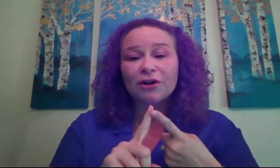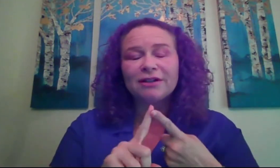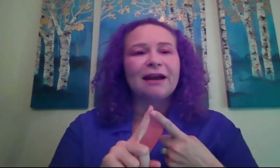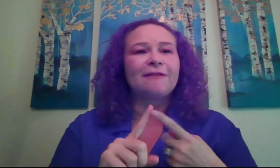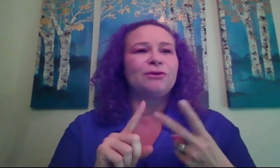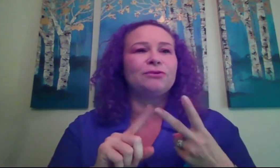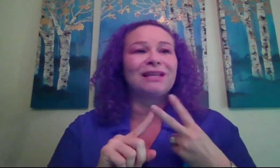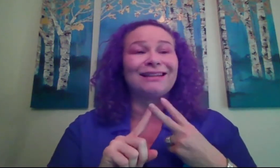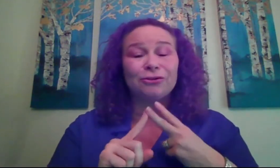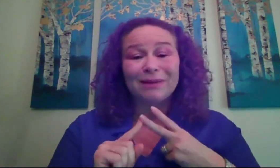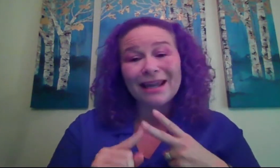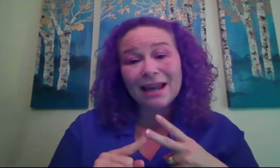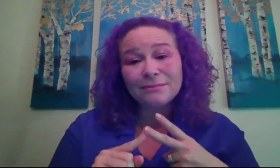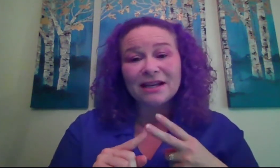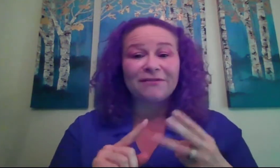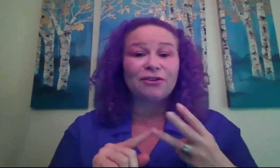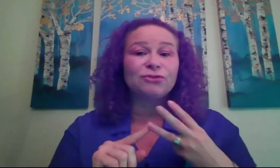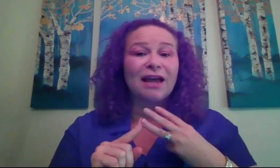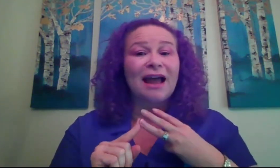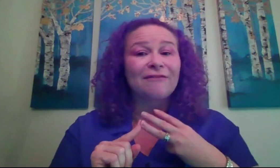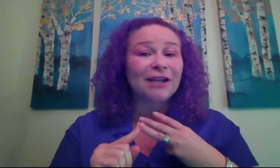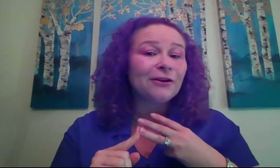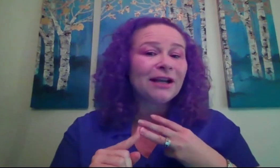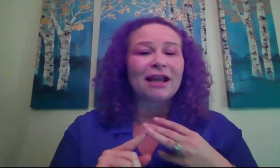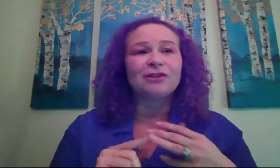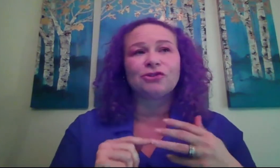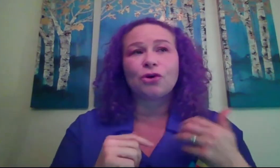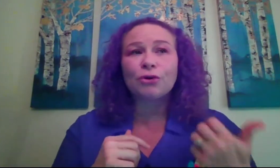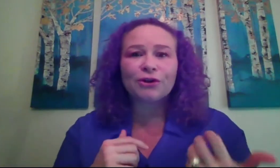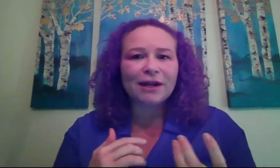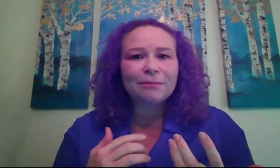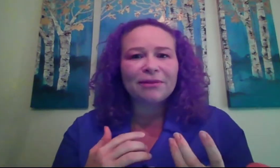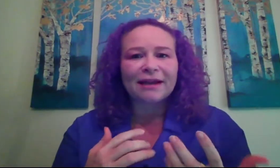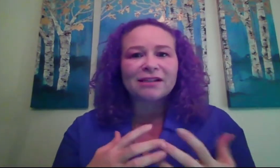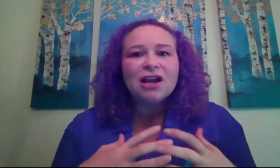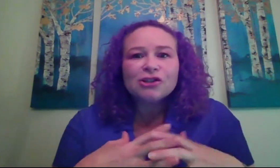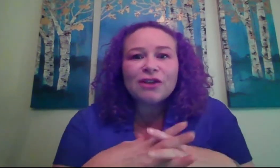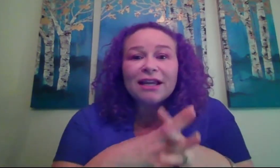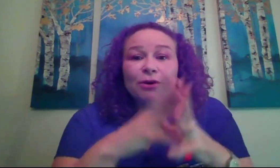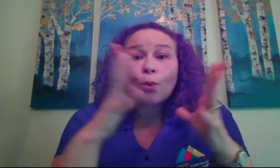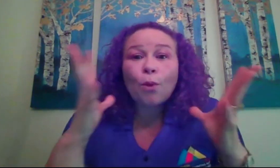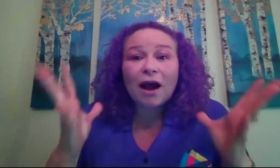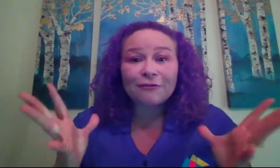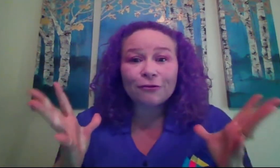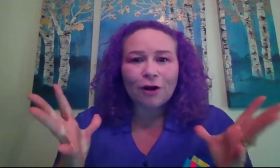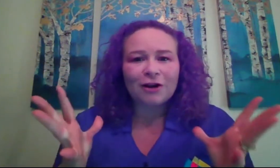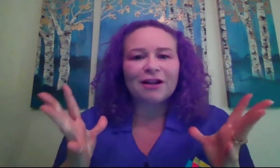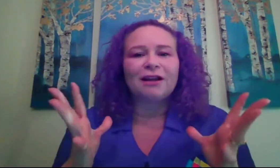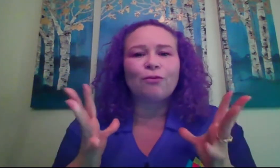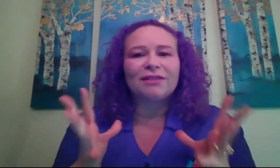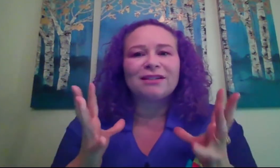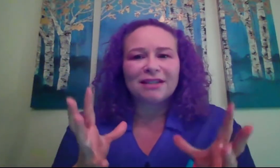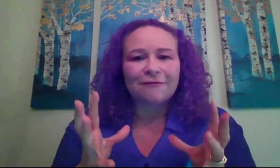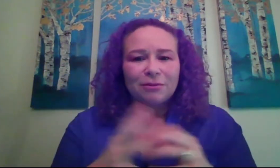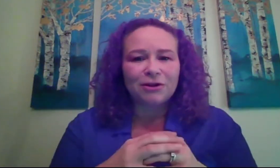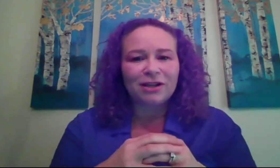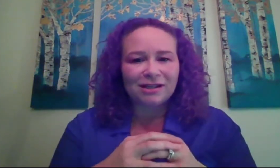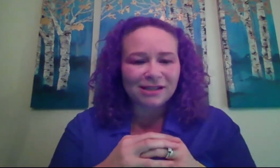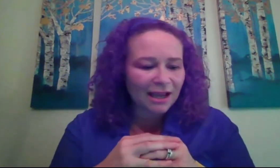deaf, those that later became deaf, those that have hearing aids or cochlear implants. So they get a wide variety of what the deaf community is like,